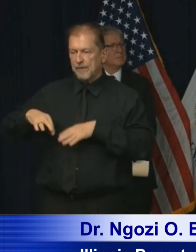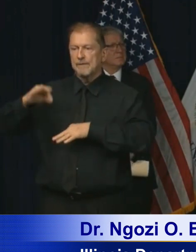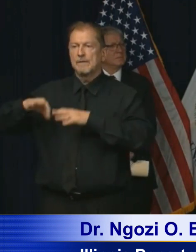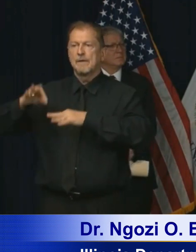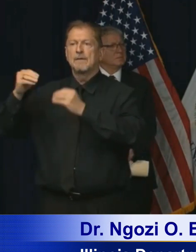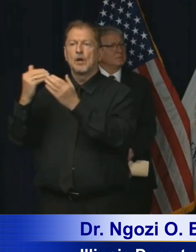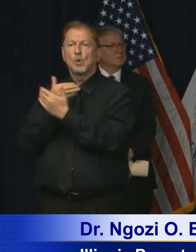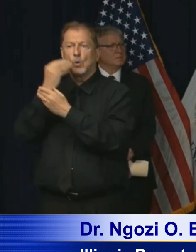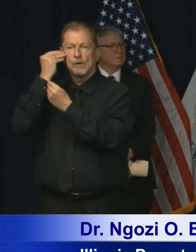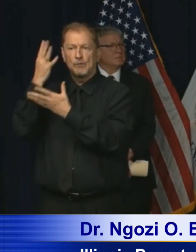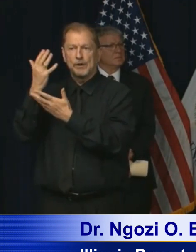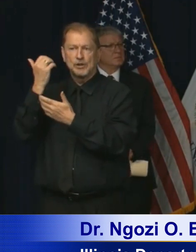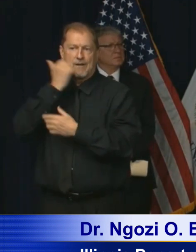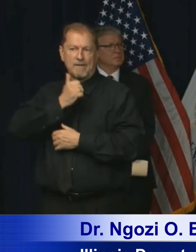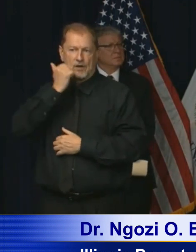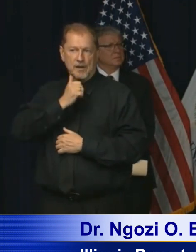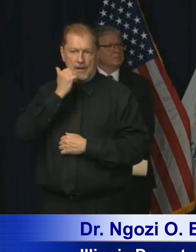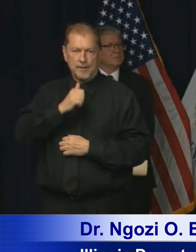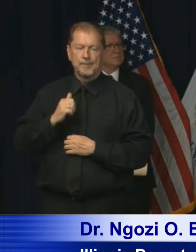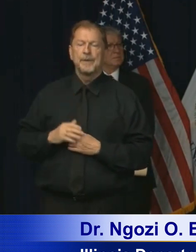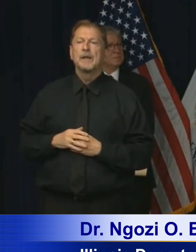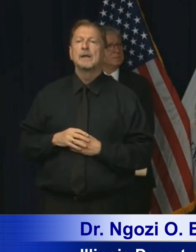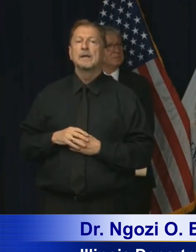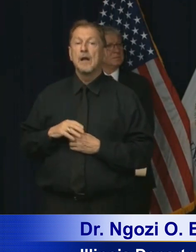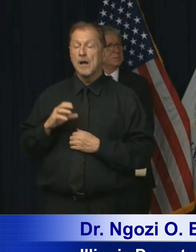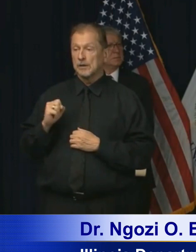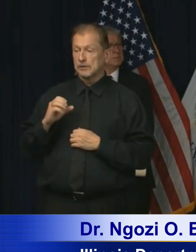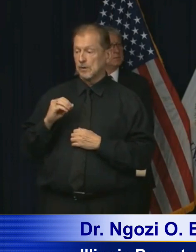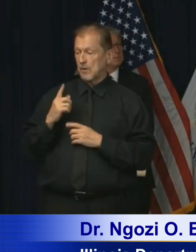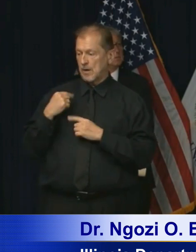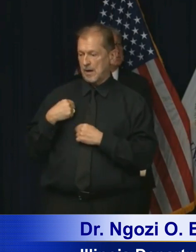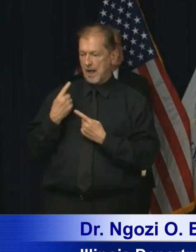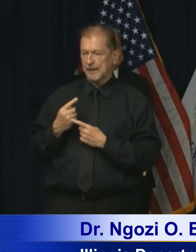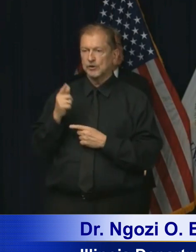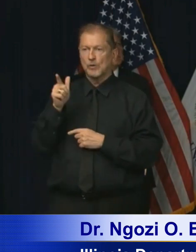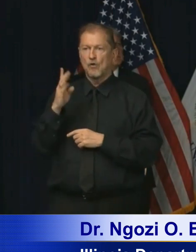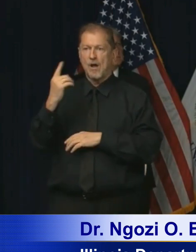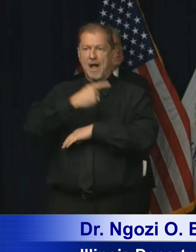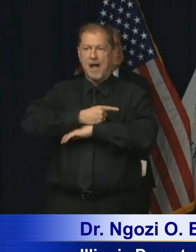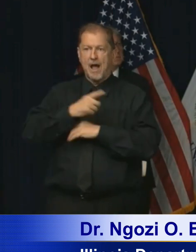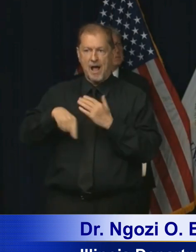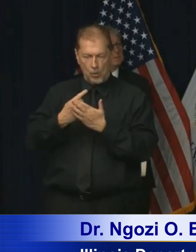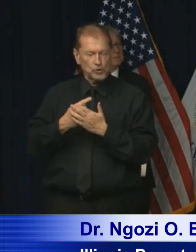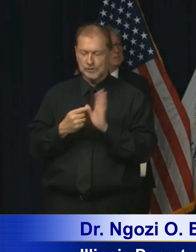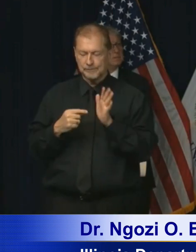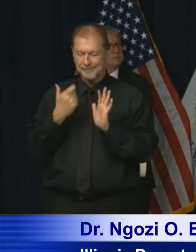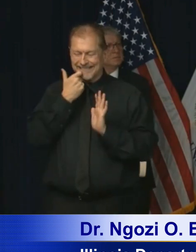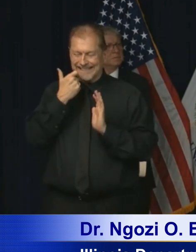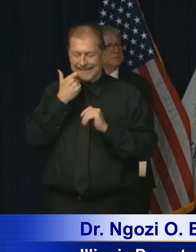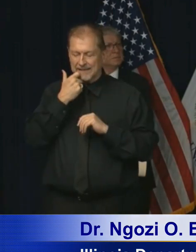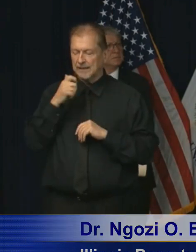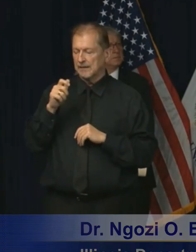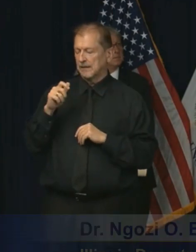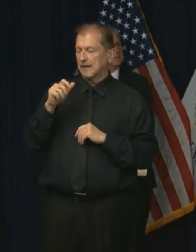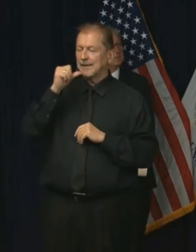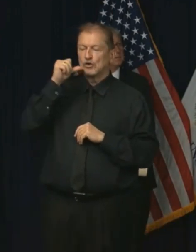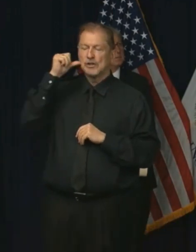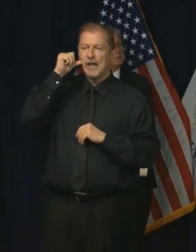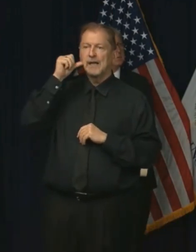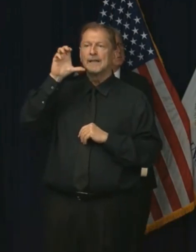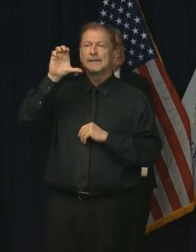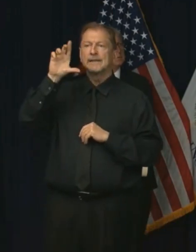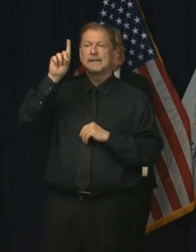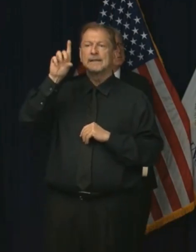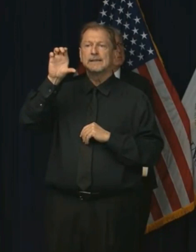day. And so we have to be sensitive to today. In the last 24 hours, the CDC has said that we are more concerned that there